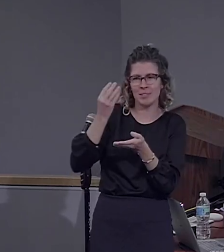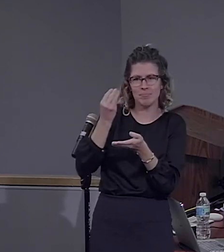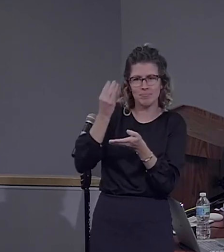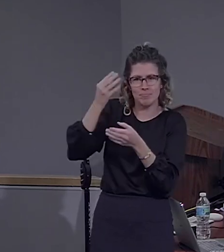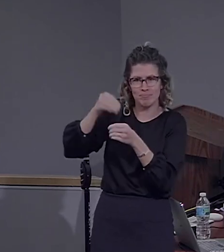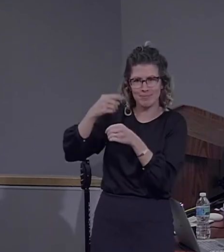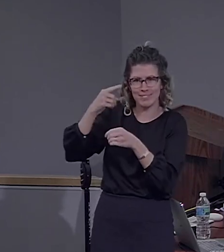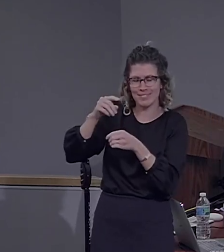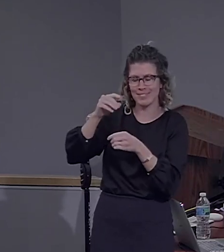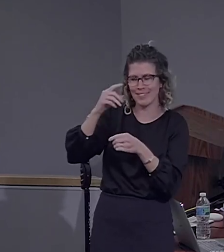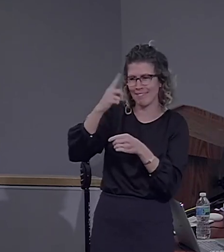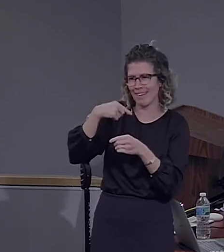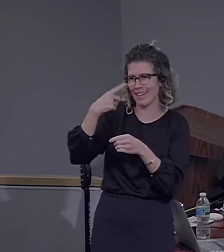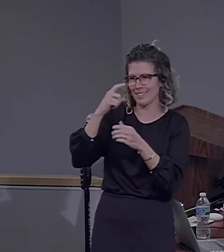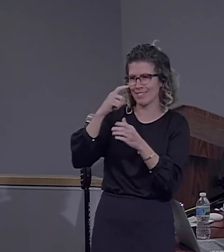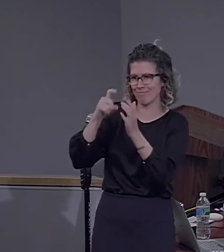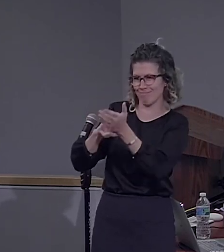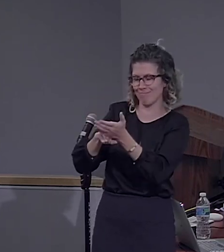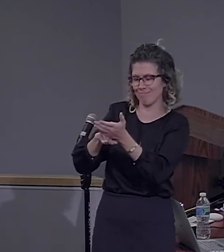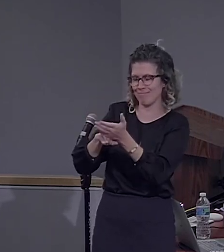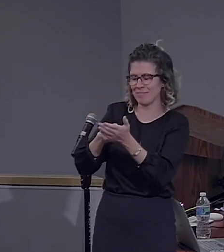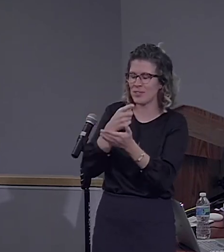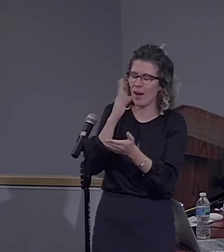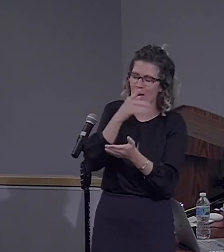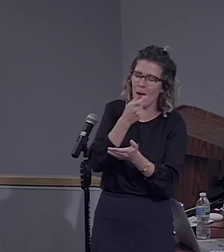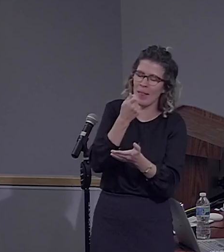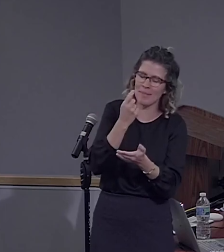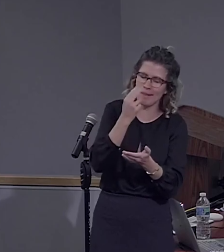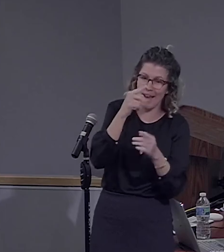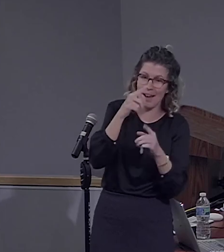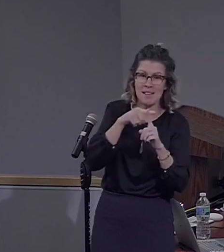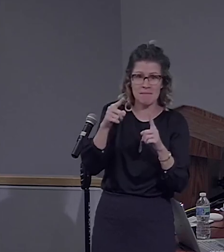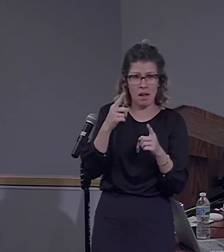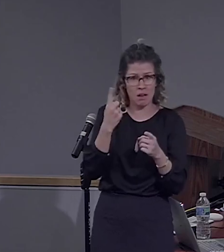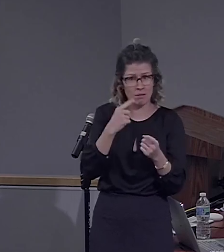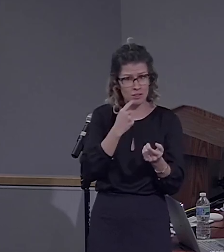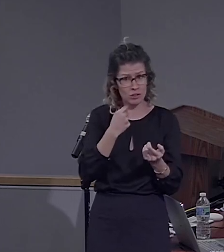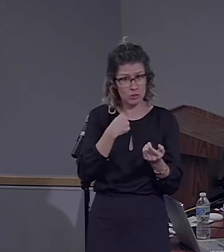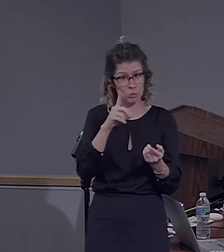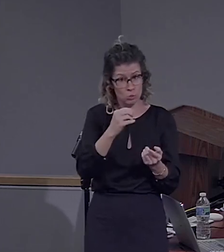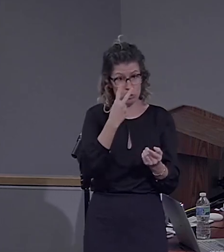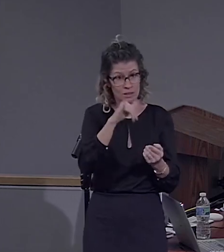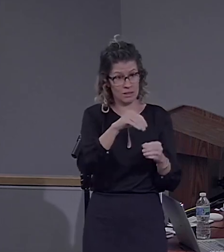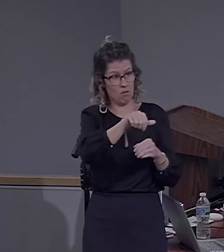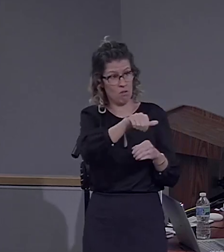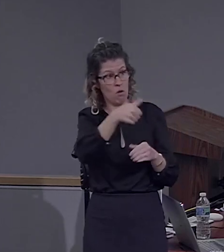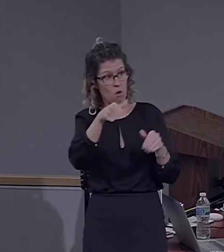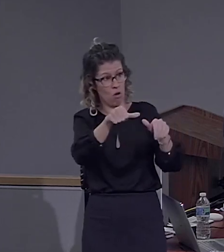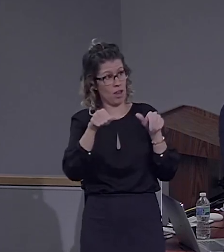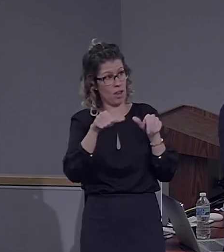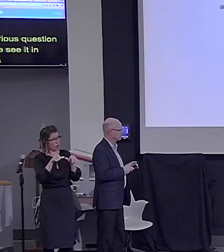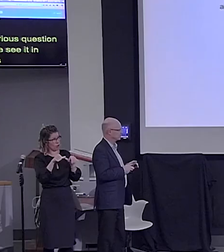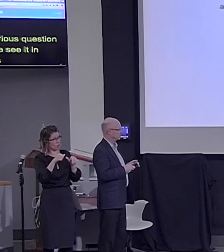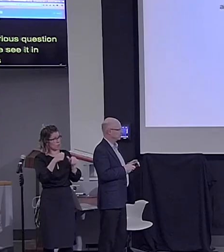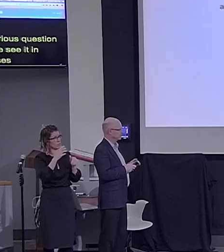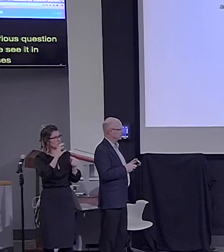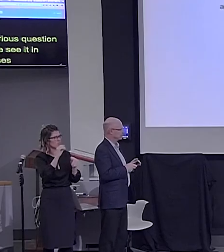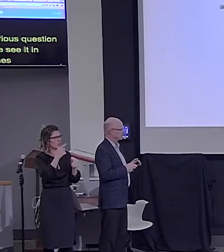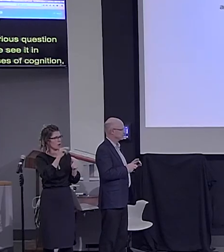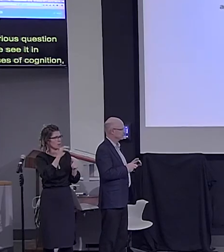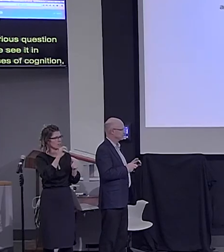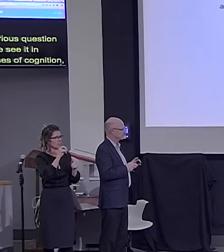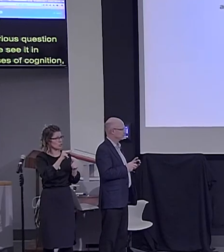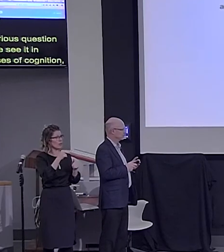Right. So a serious question, because we see it in other areas of cognition, is the fact that they became